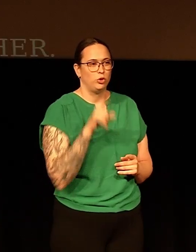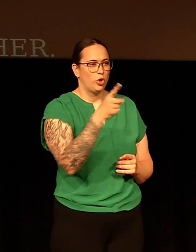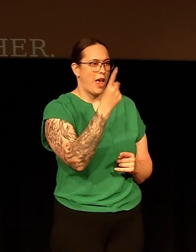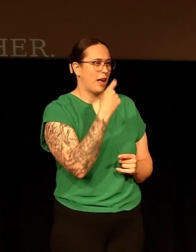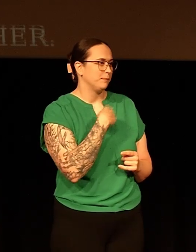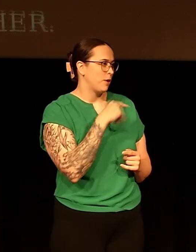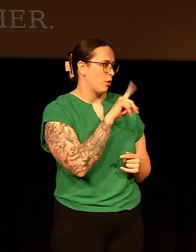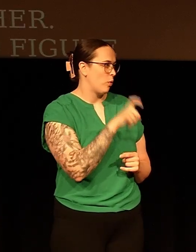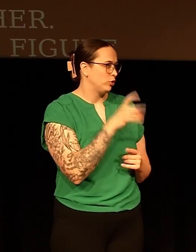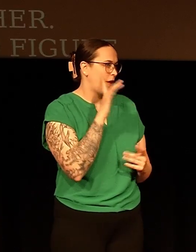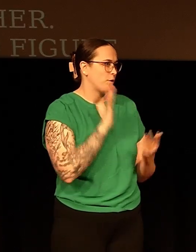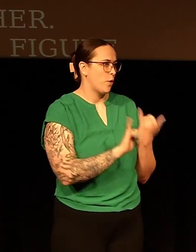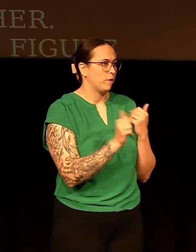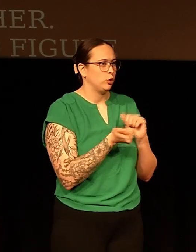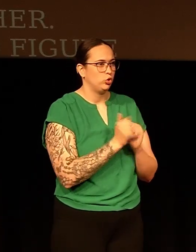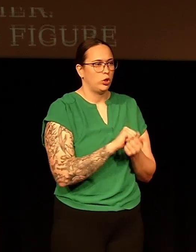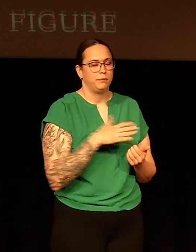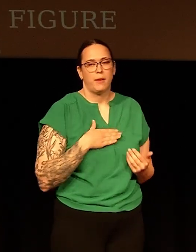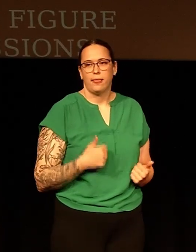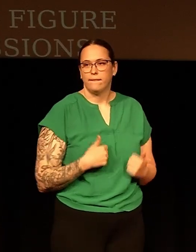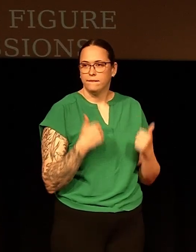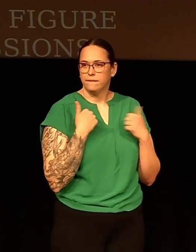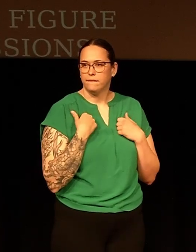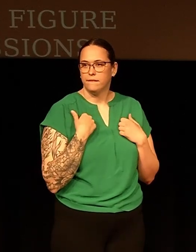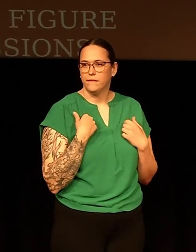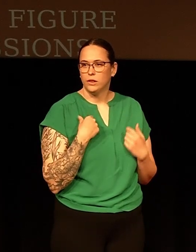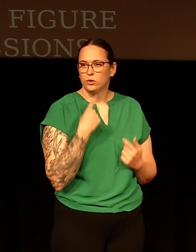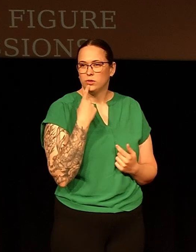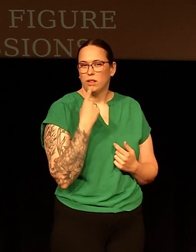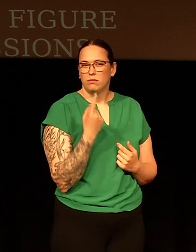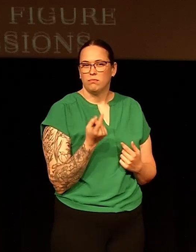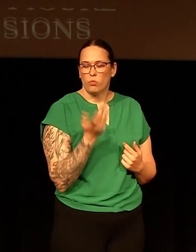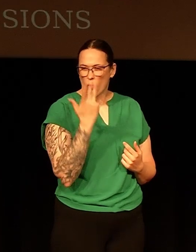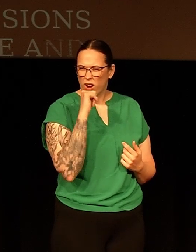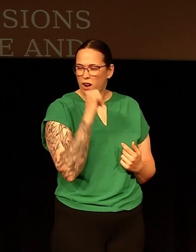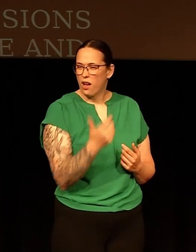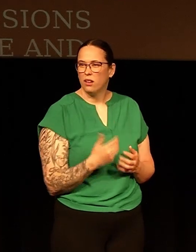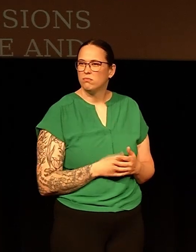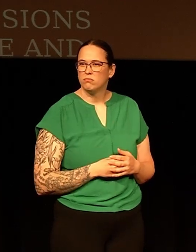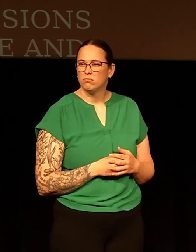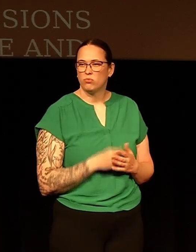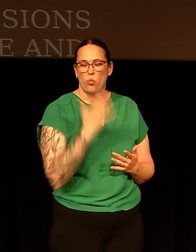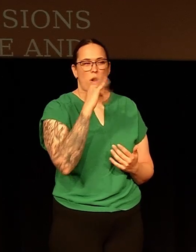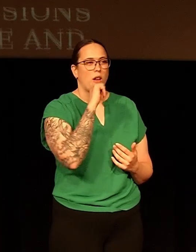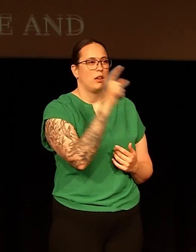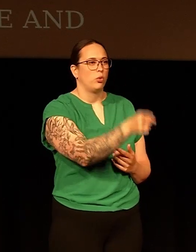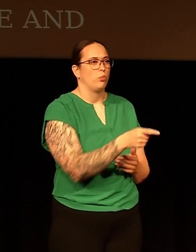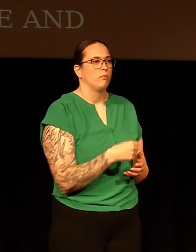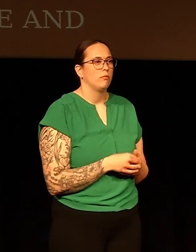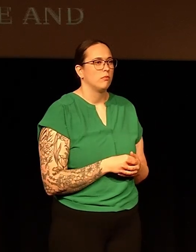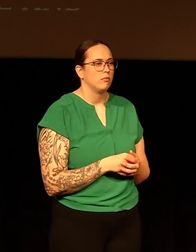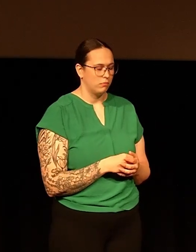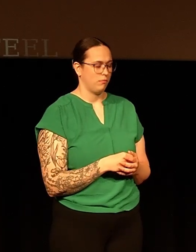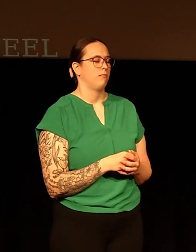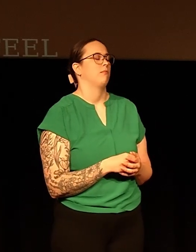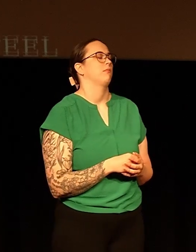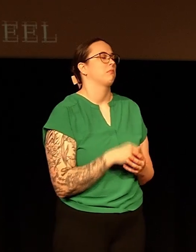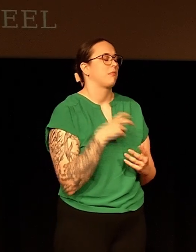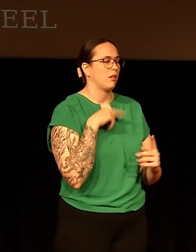good enough. And she asked me the question that actually changed my life. And she says, why not? Why can't you? And I'm